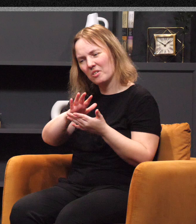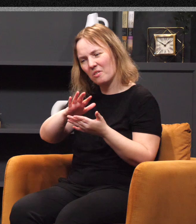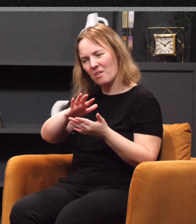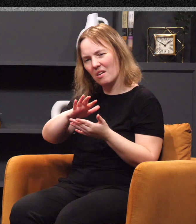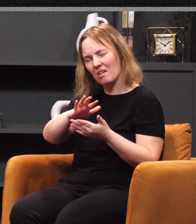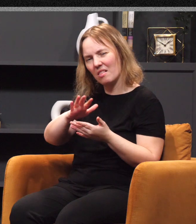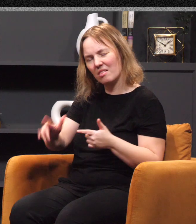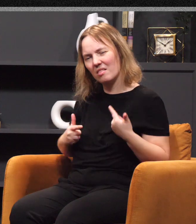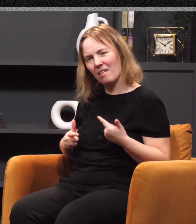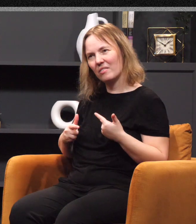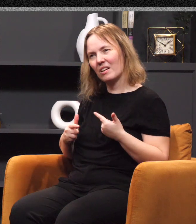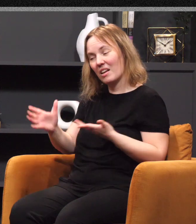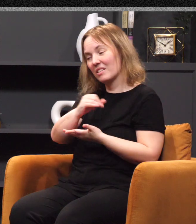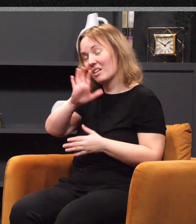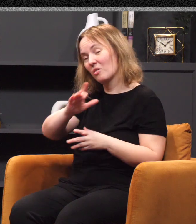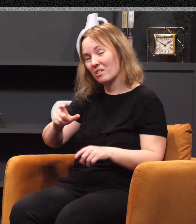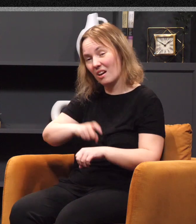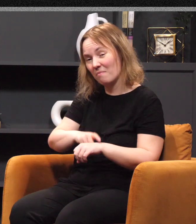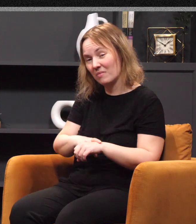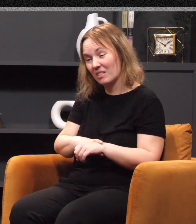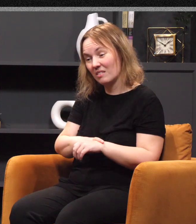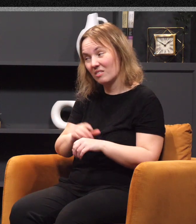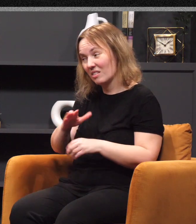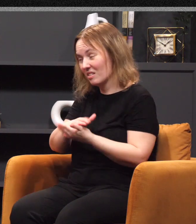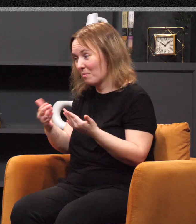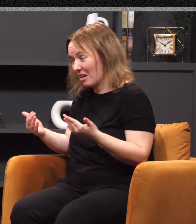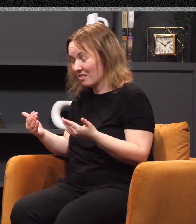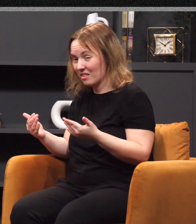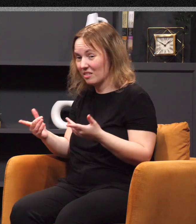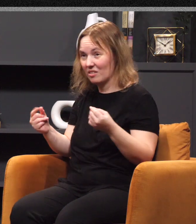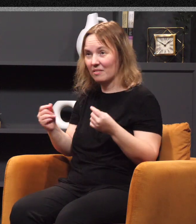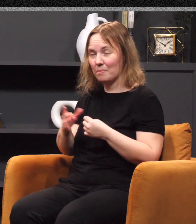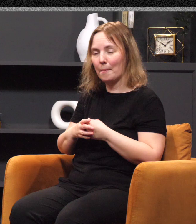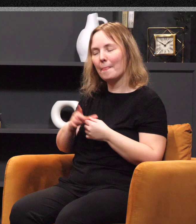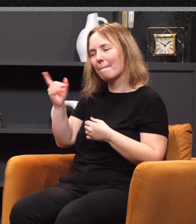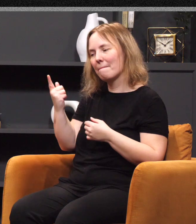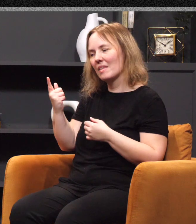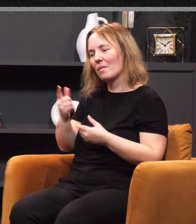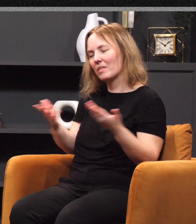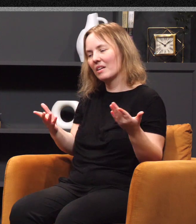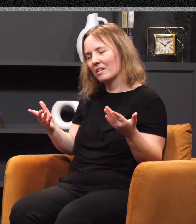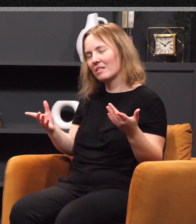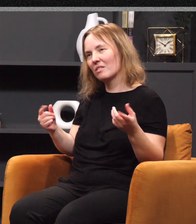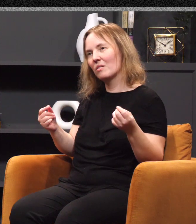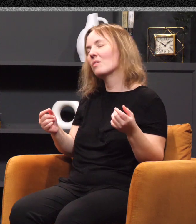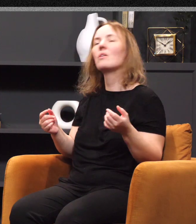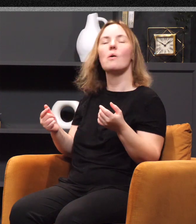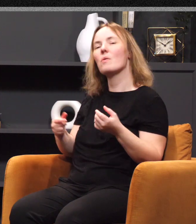some of your time? Here's something else you can do, right? Like, one of the things I'll do, for example, when I go to bed at night, I mean, you can click on YouTube